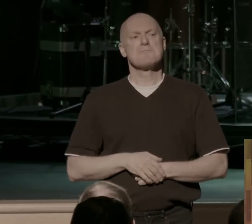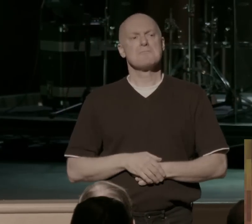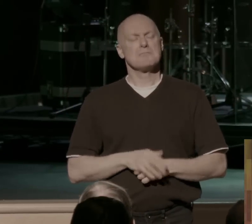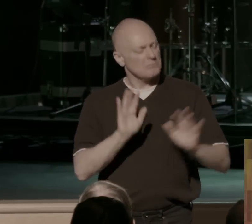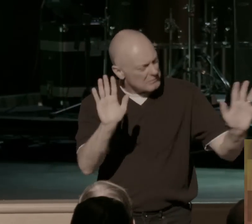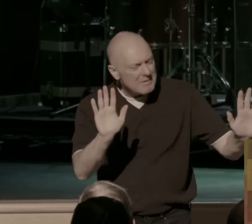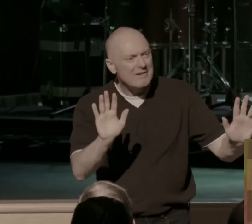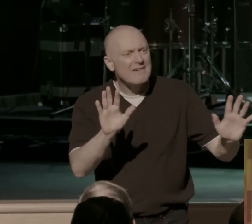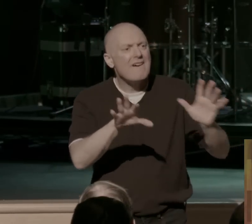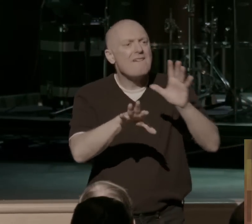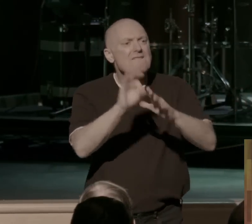gospel?